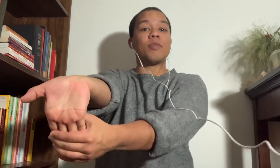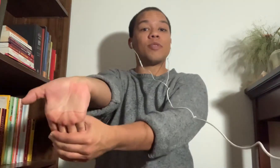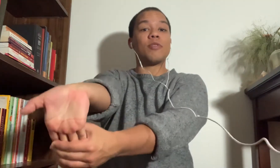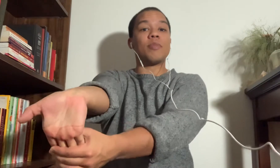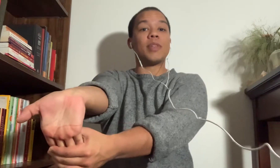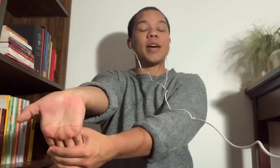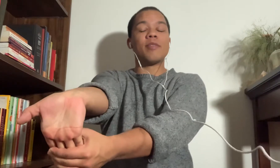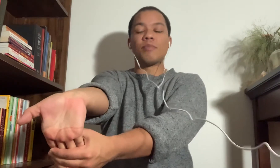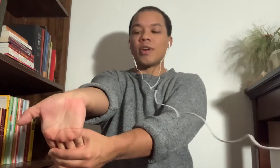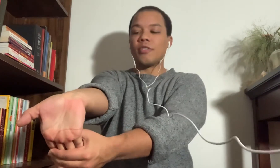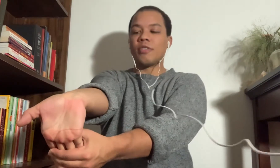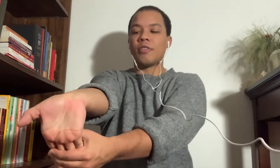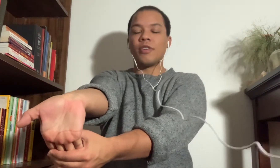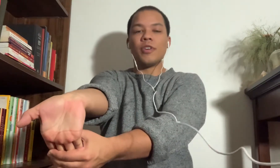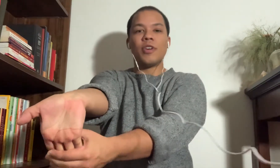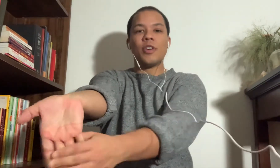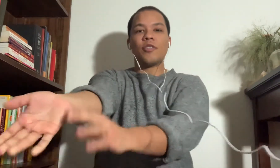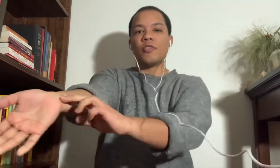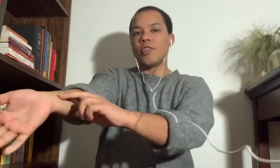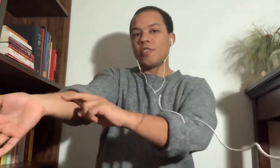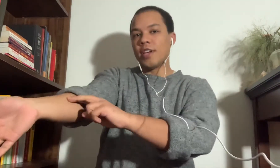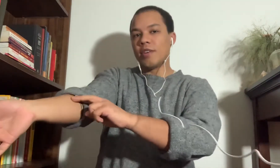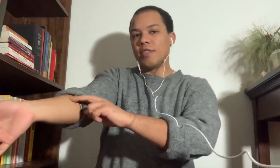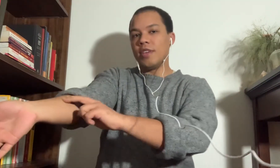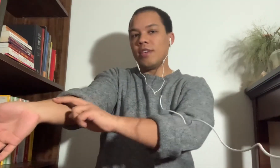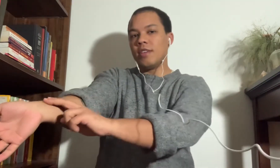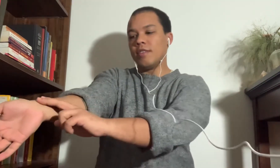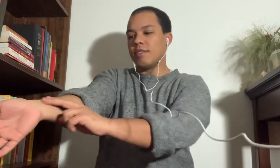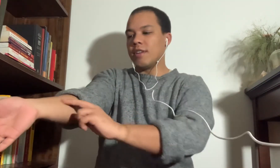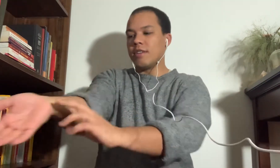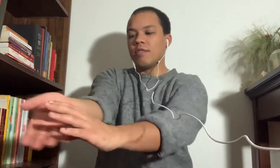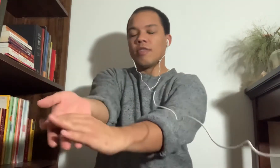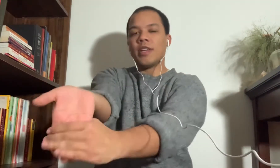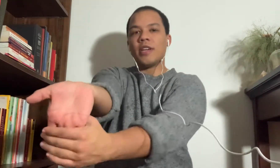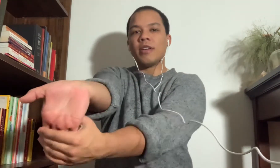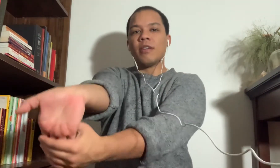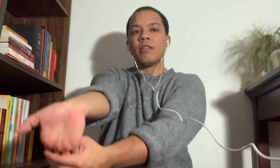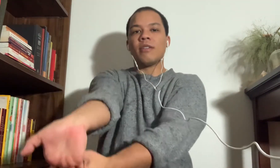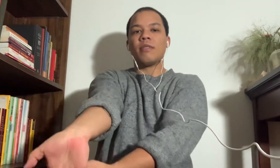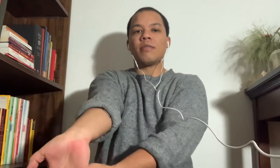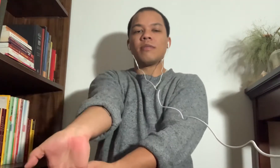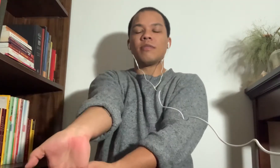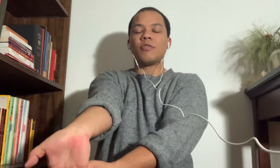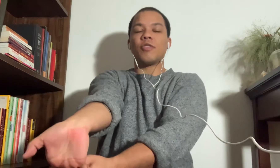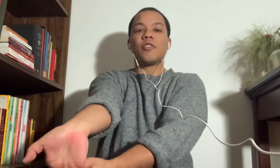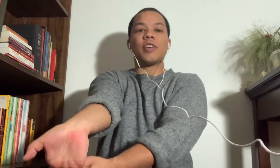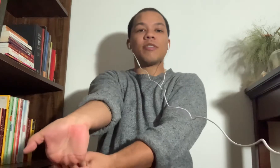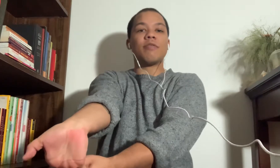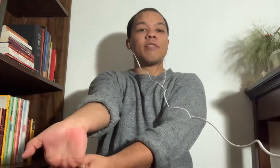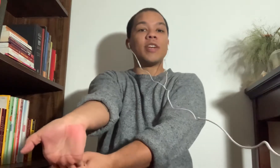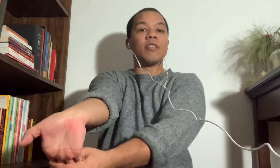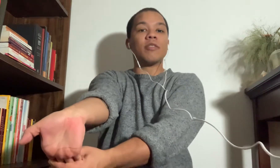we just apply some pressure. Stretching out these tendons right here. Stretching out the fingers.